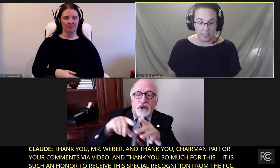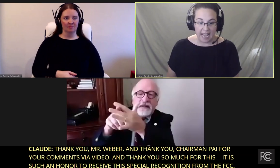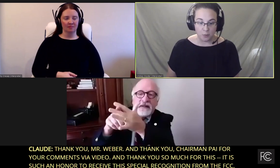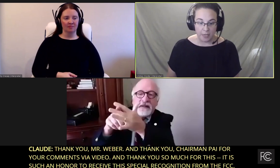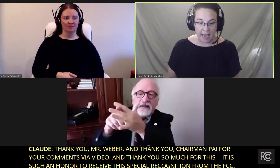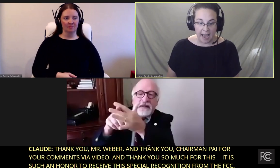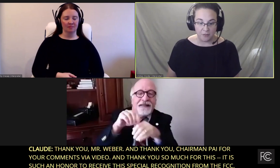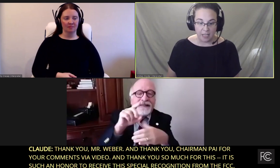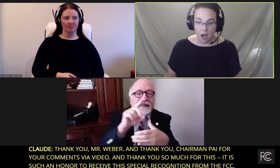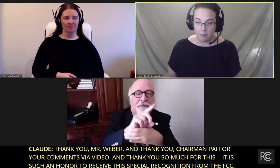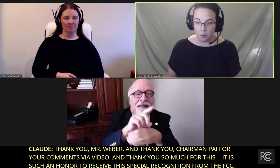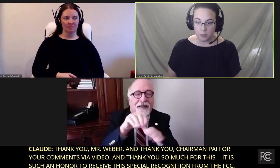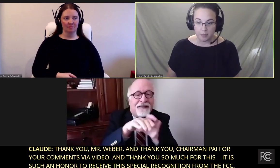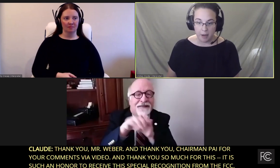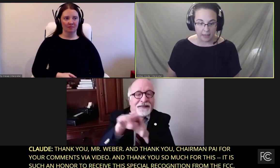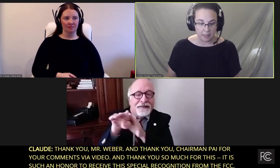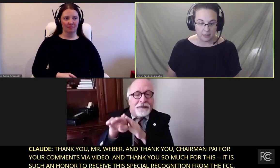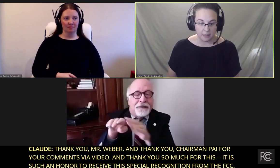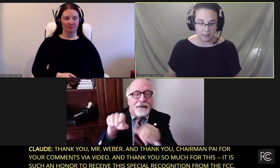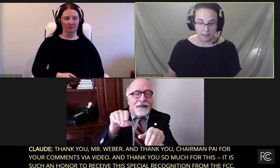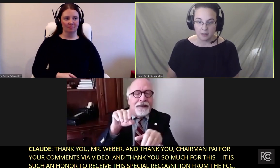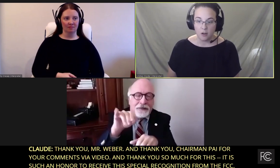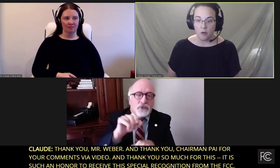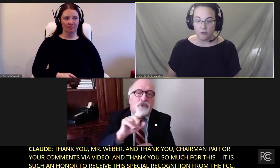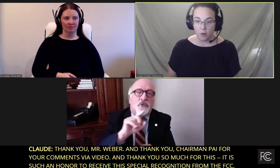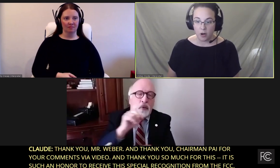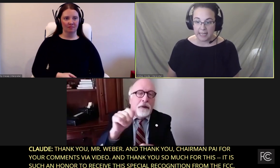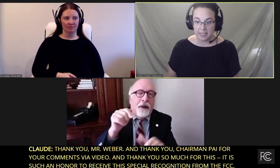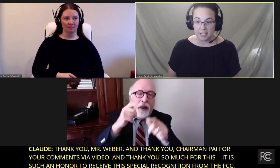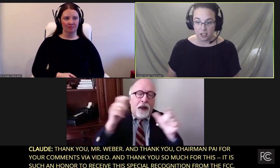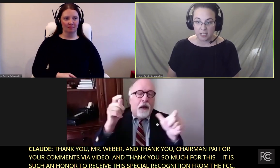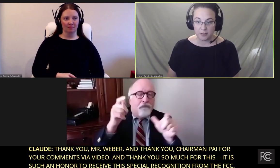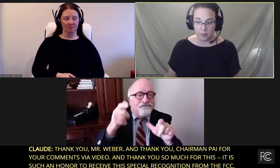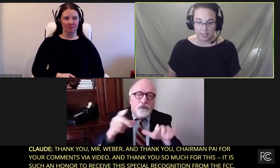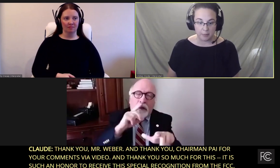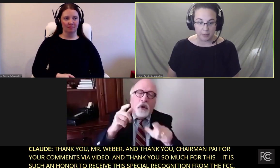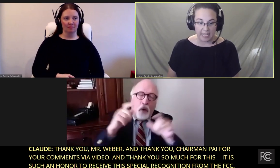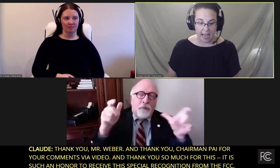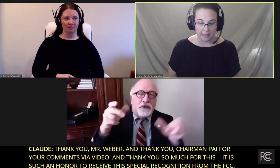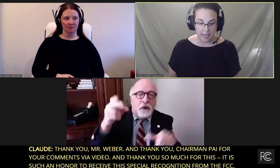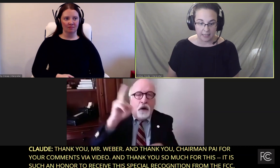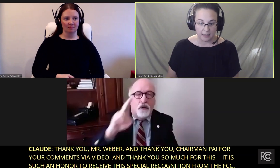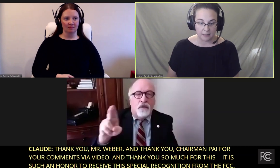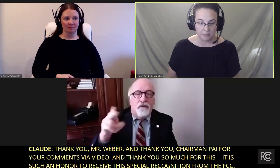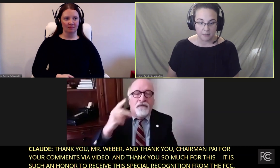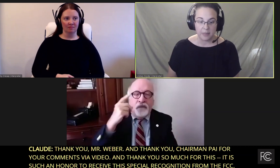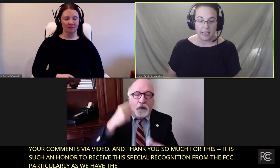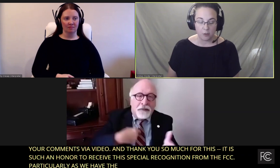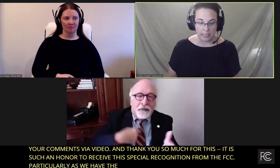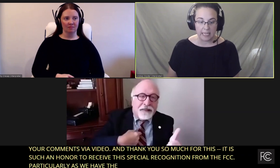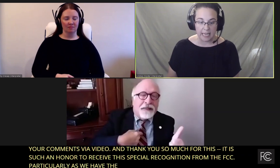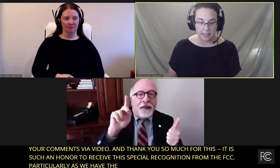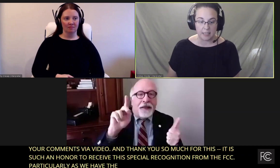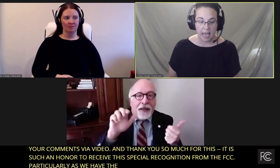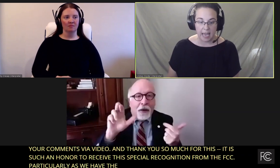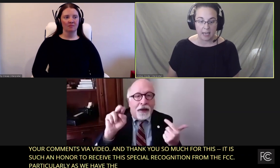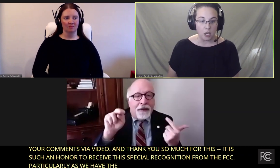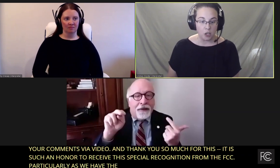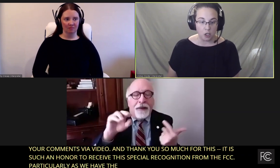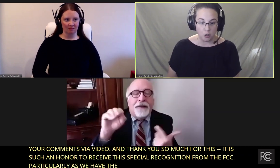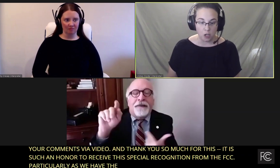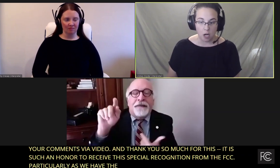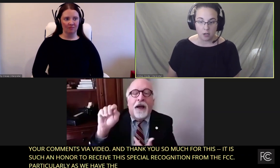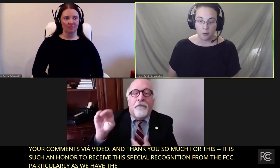Particularly as we have the utmost respect for its initiatives for disability access. It really is